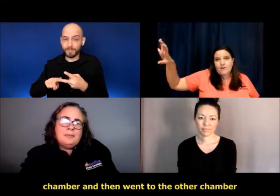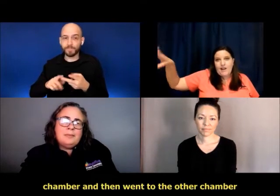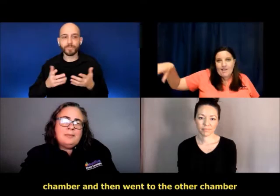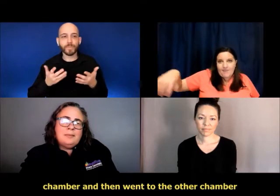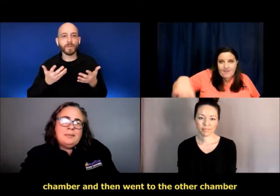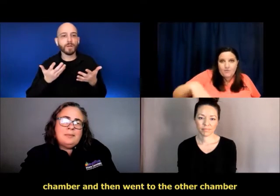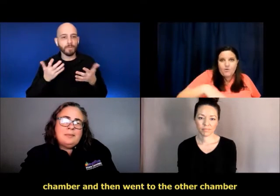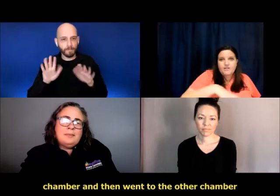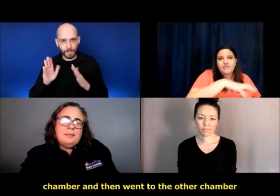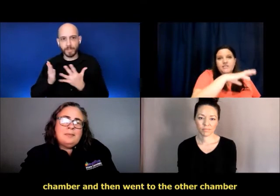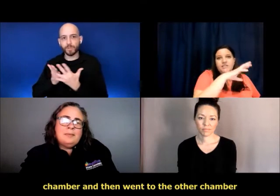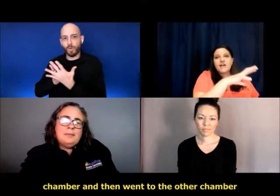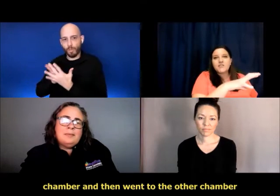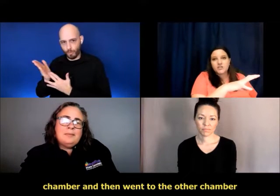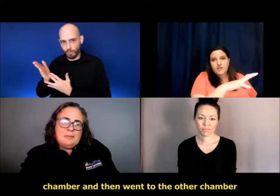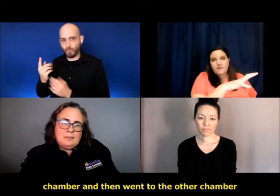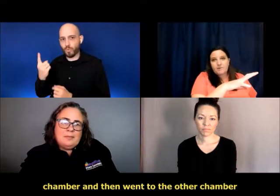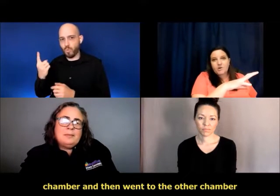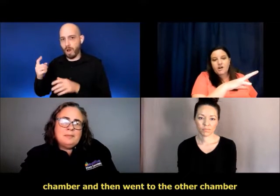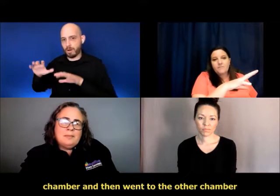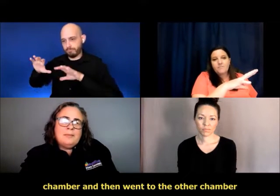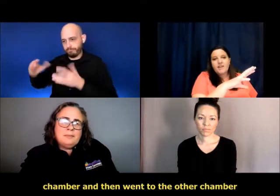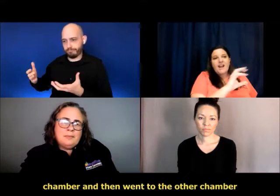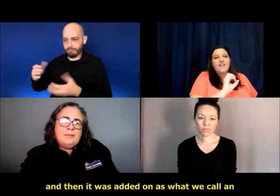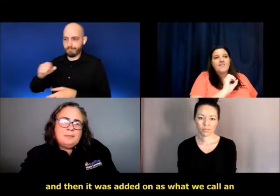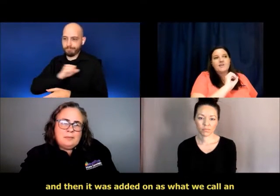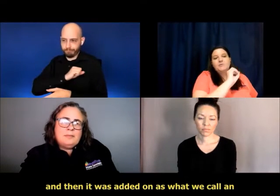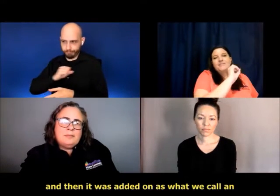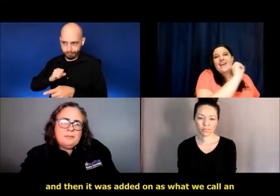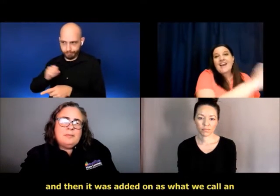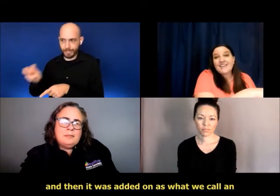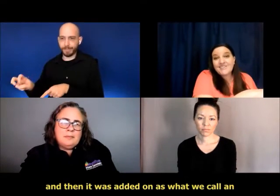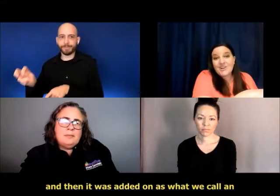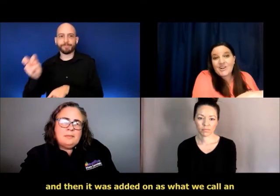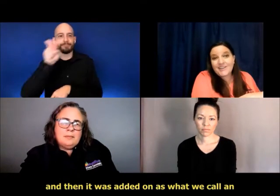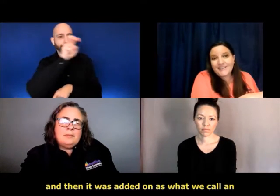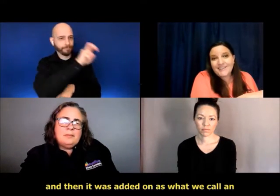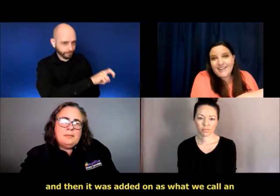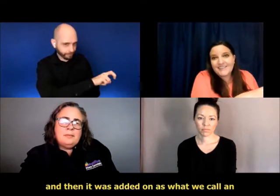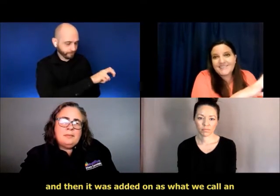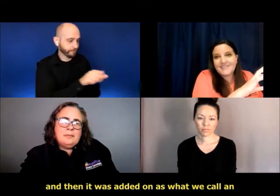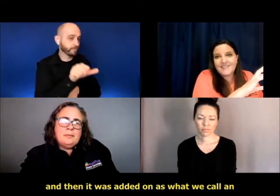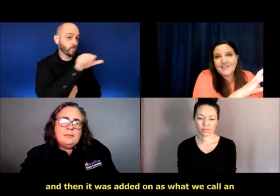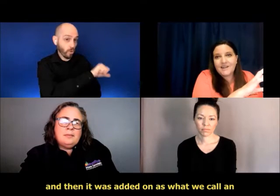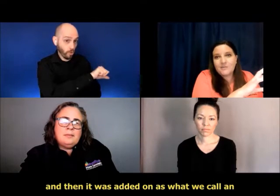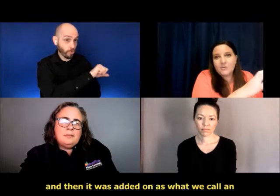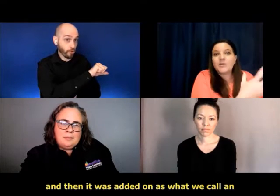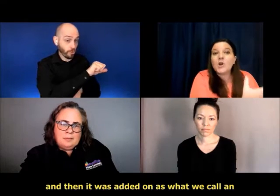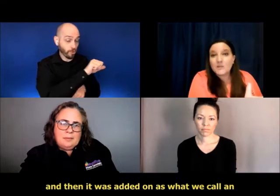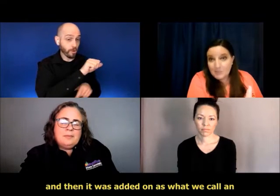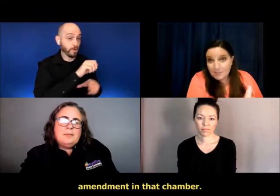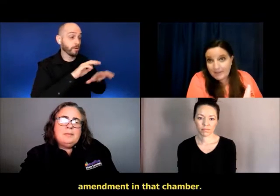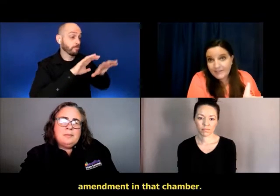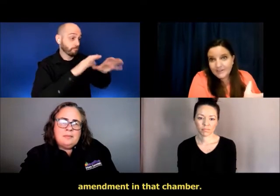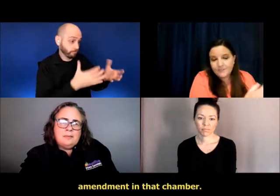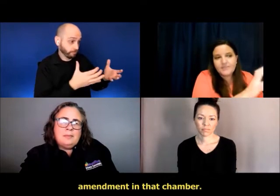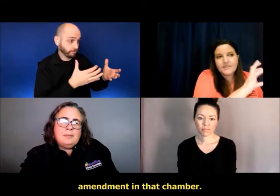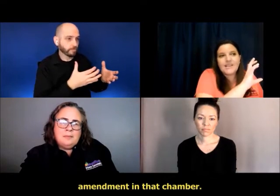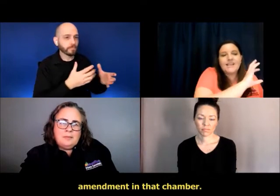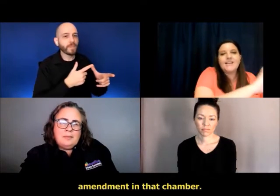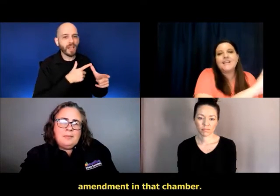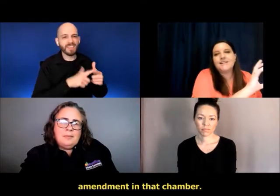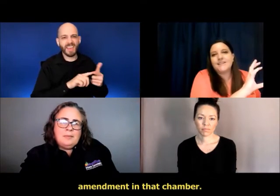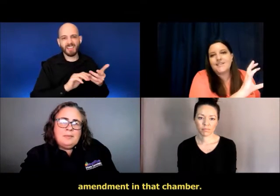chamber and then went to the other chamber. And then it was added on as an, um, what we call an amendment